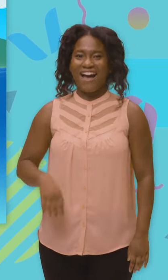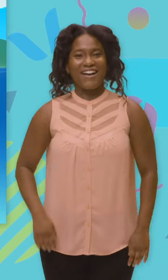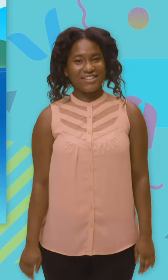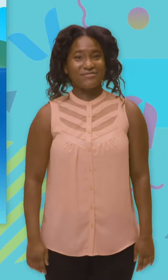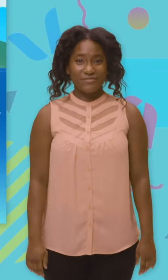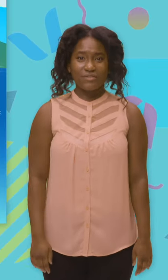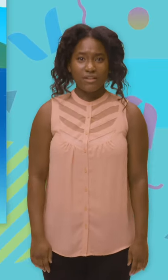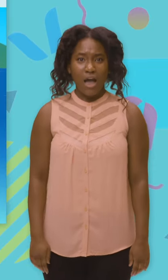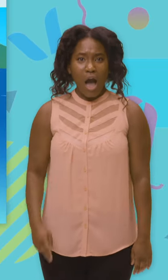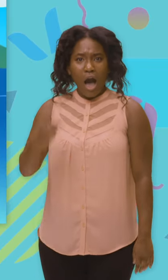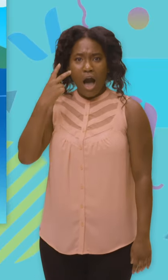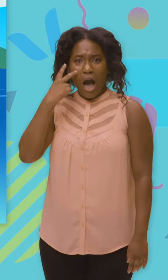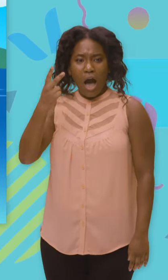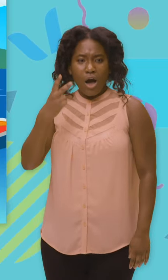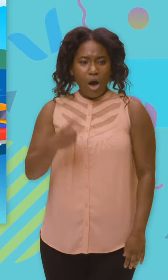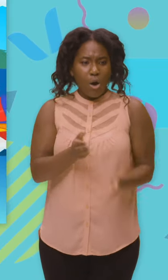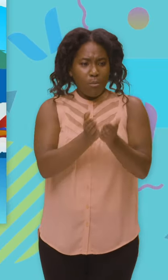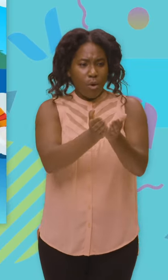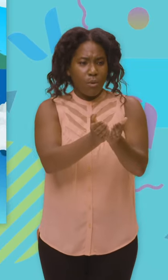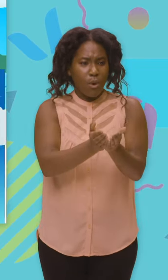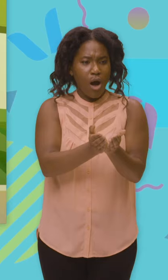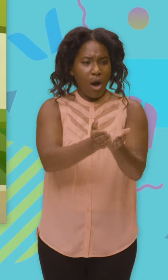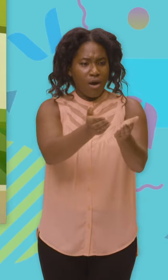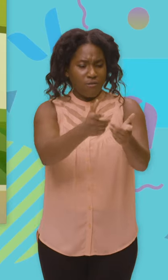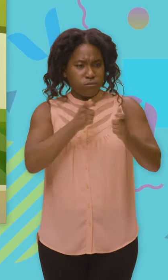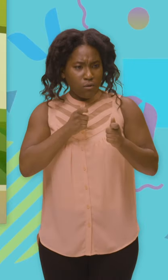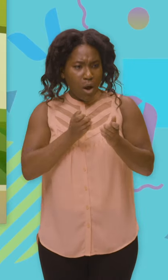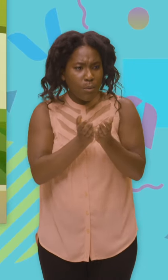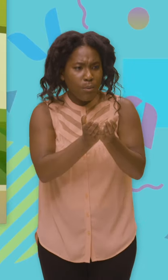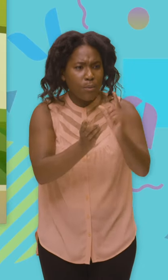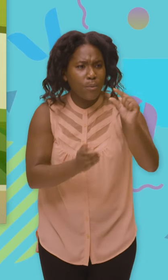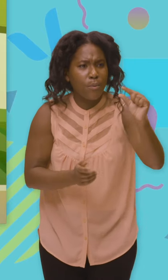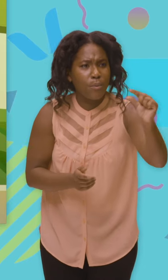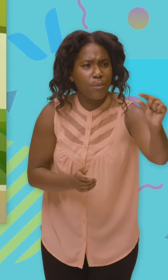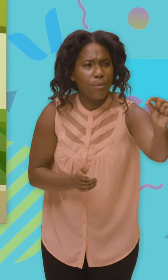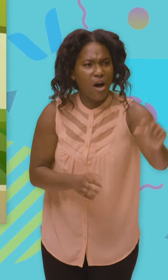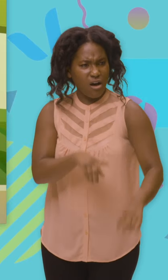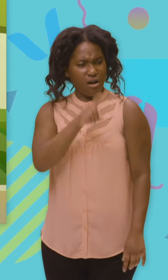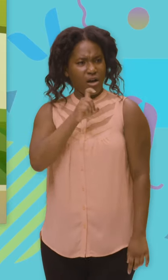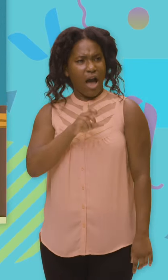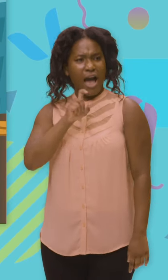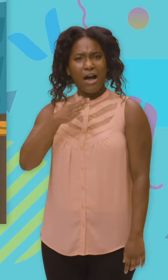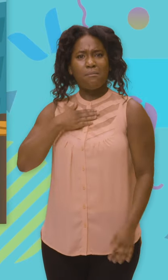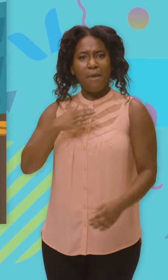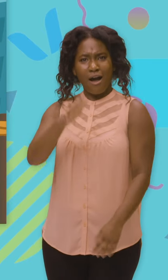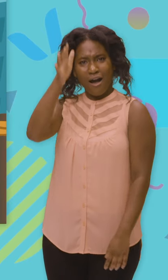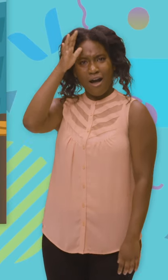I saw a boat going faster and farther. I didn't know the boat so I asked my father. He said,